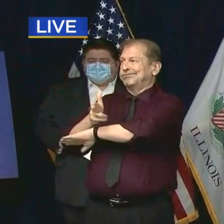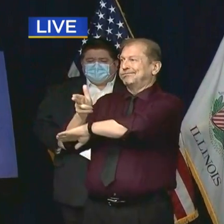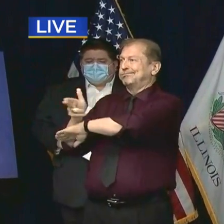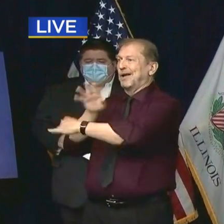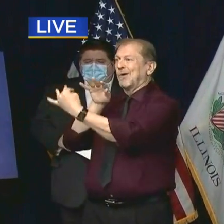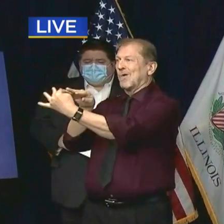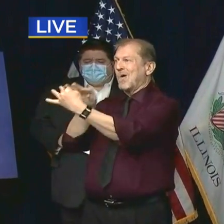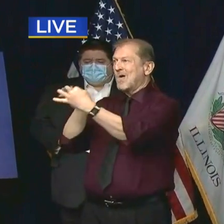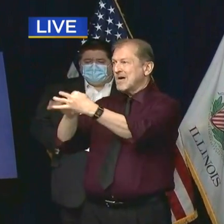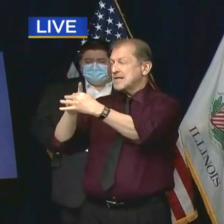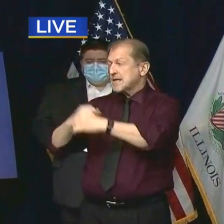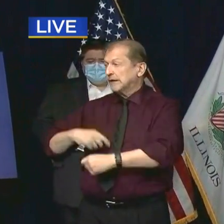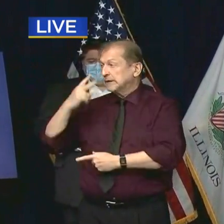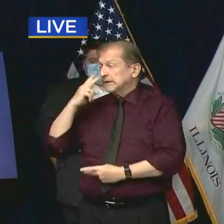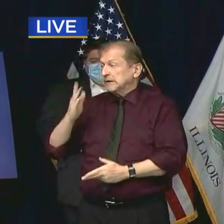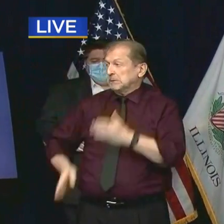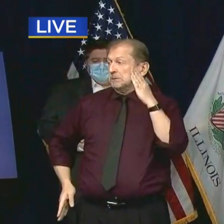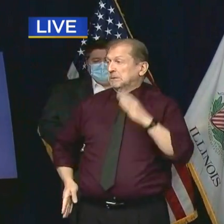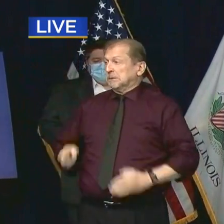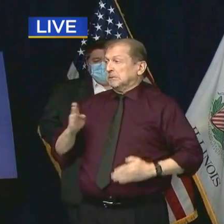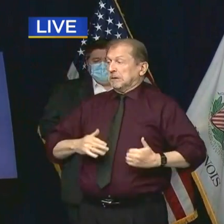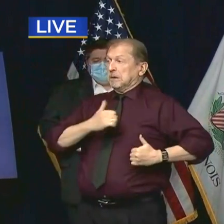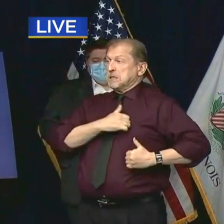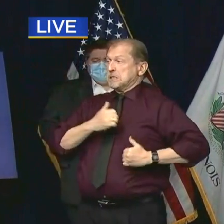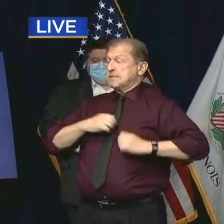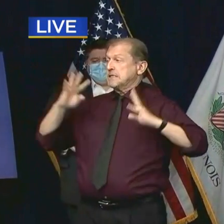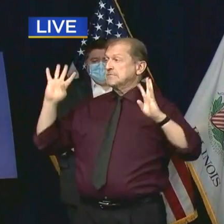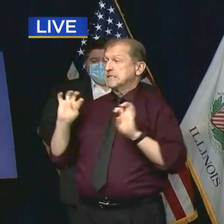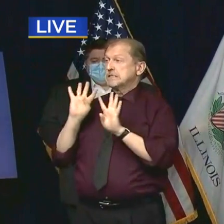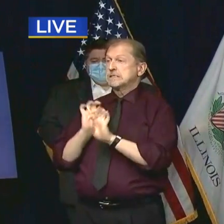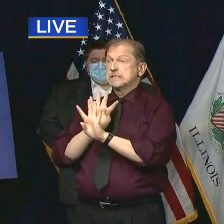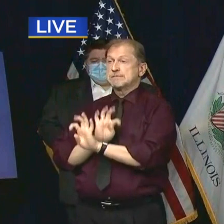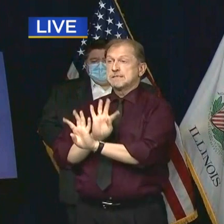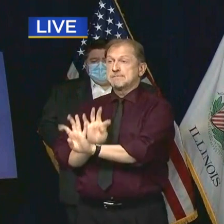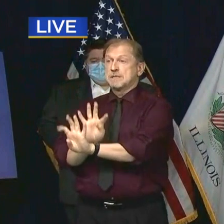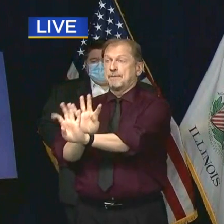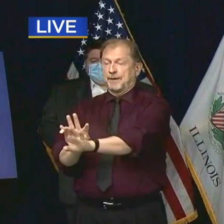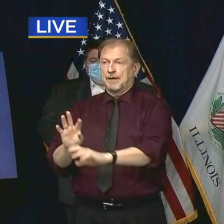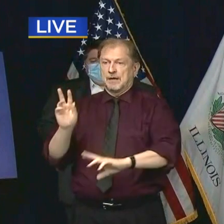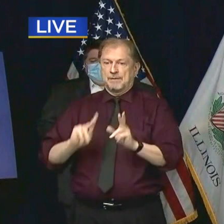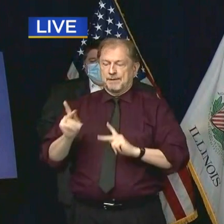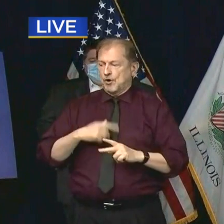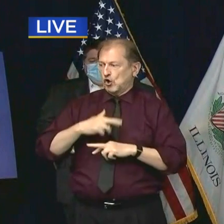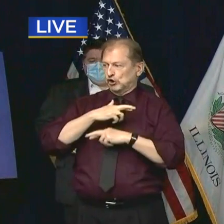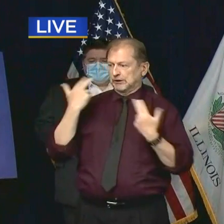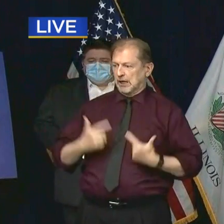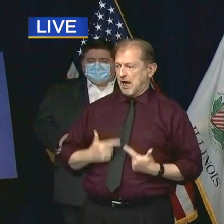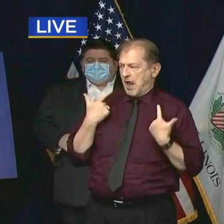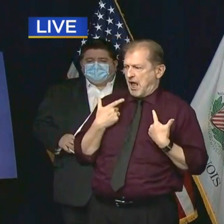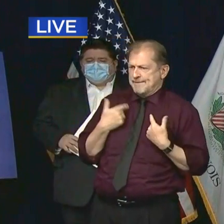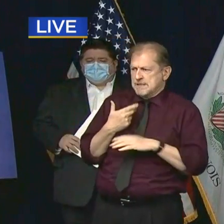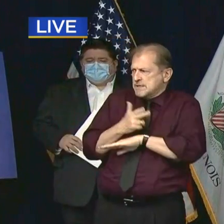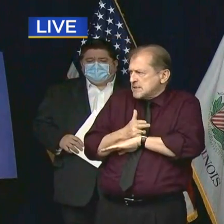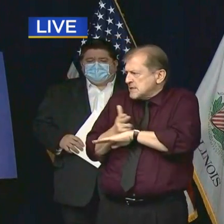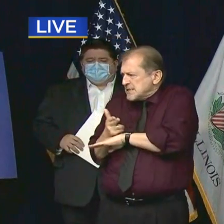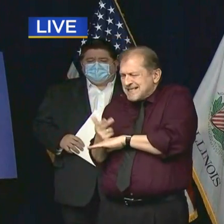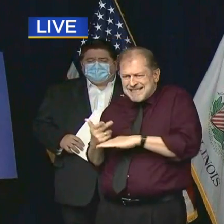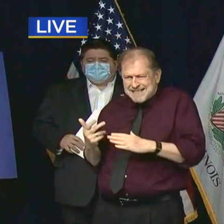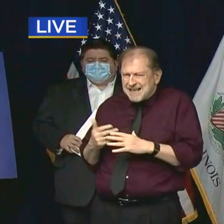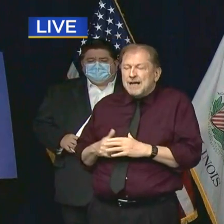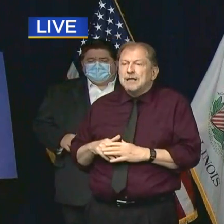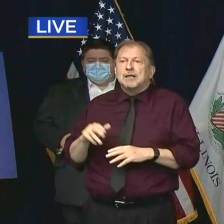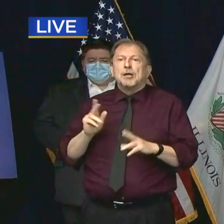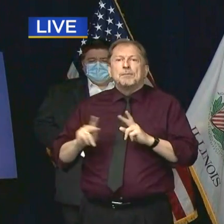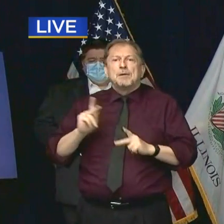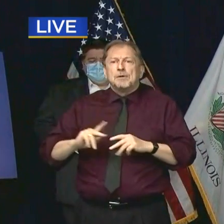of our doors in the streets and people would be risking their lives to be outside of their homes, no one